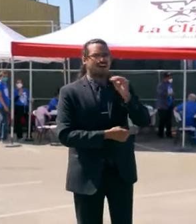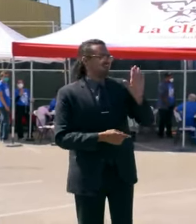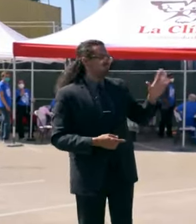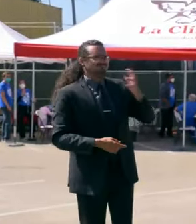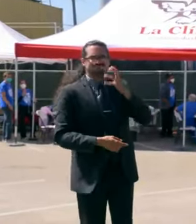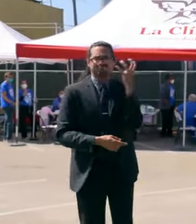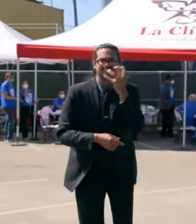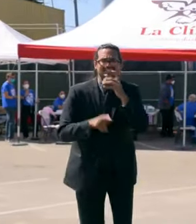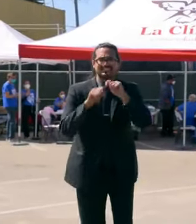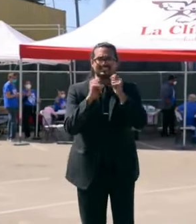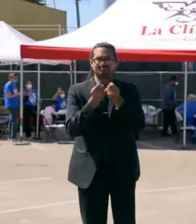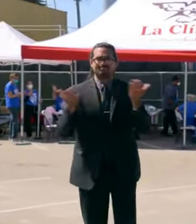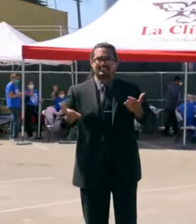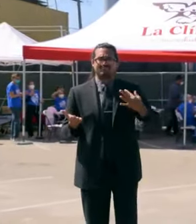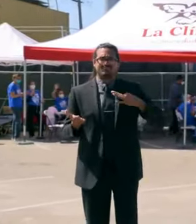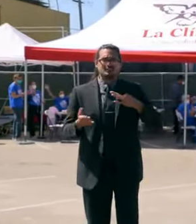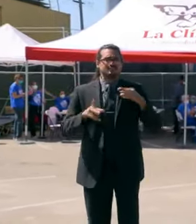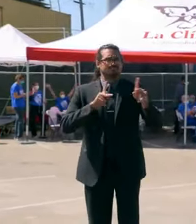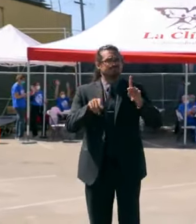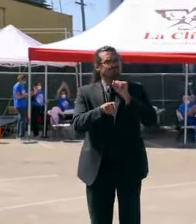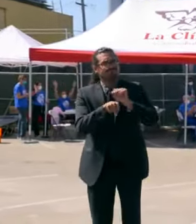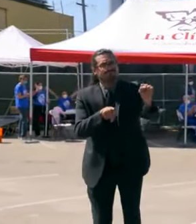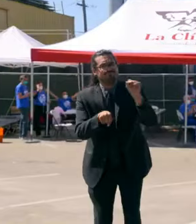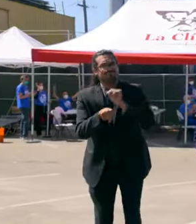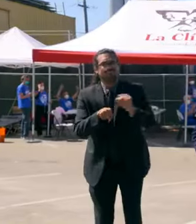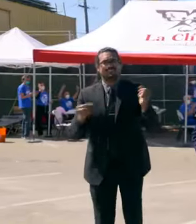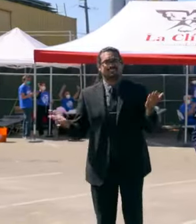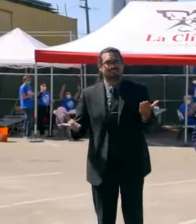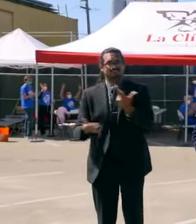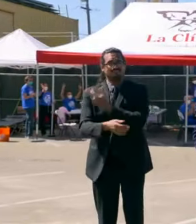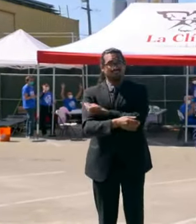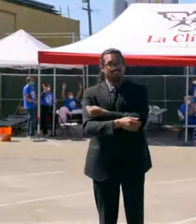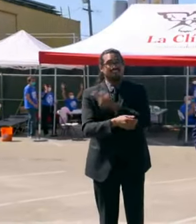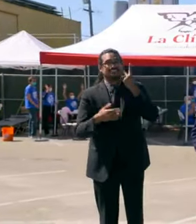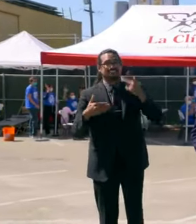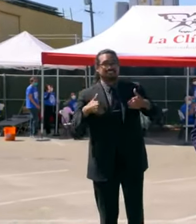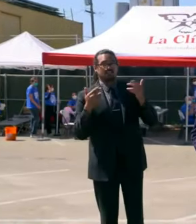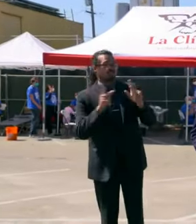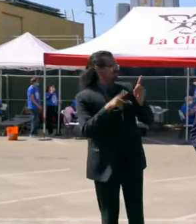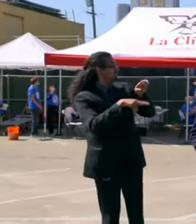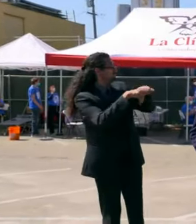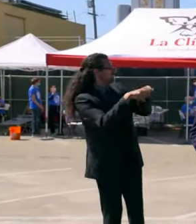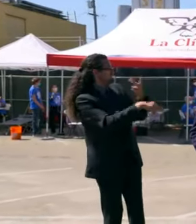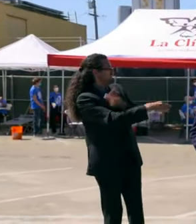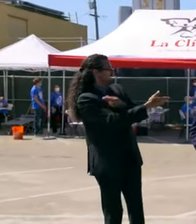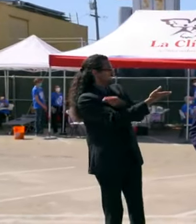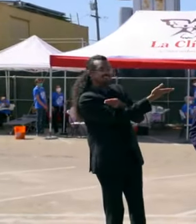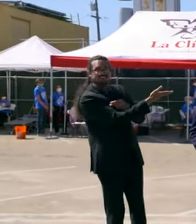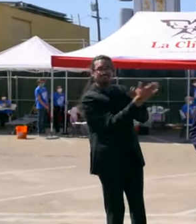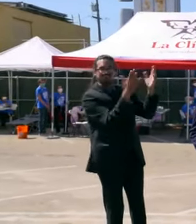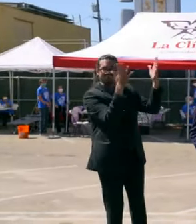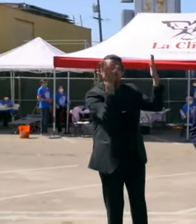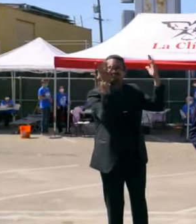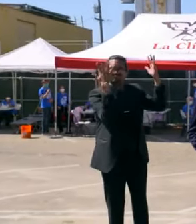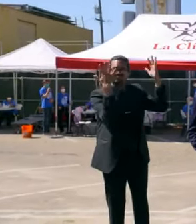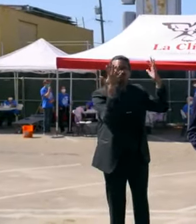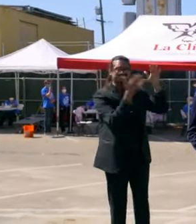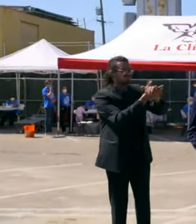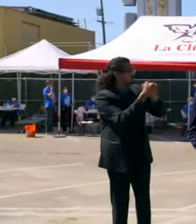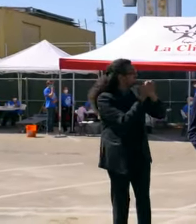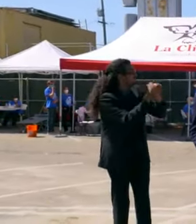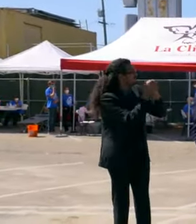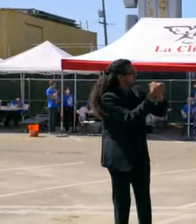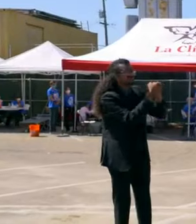volunteers that are here and all the young folks here that are getting vaccinated. Congratulations on getting you vaccinated.